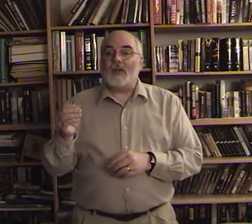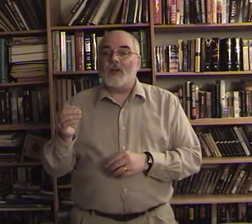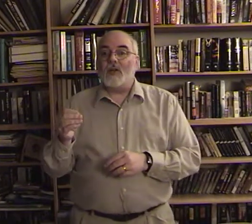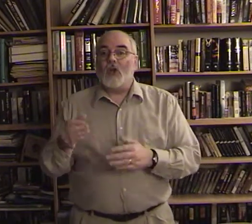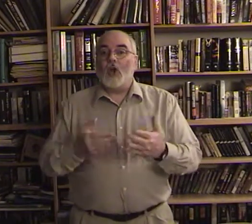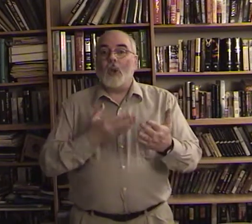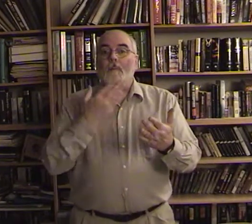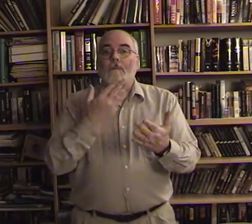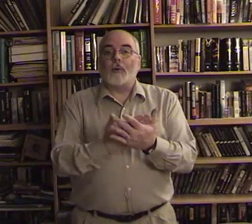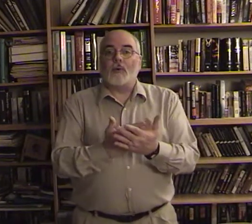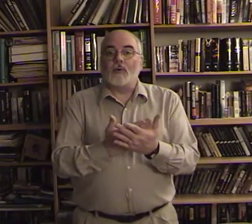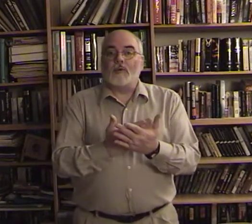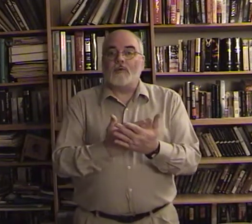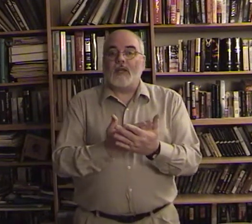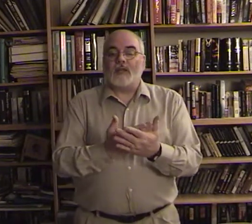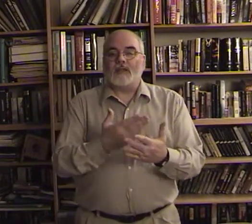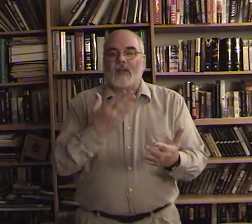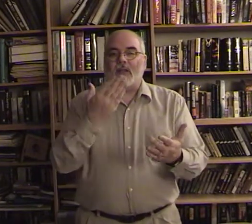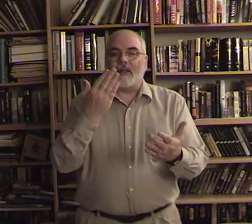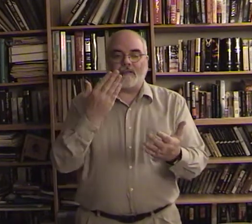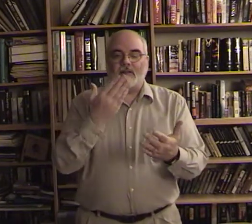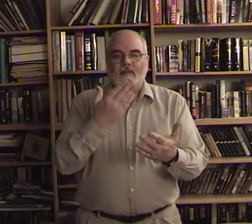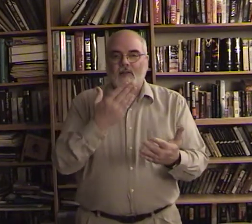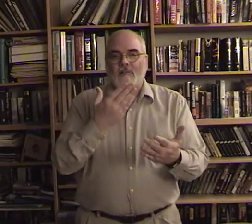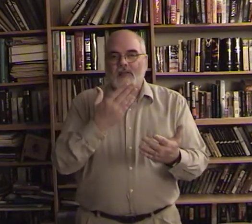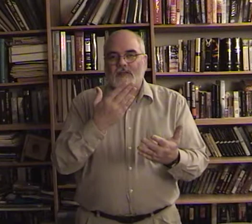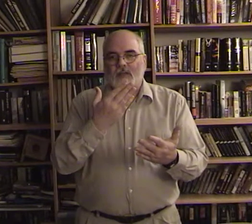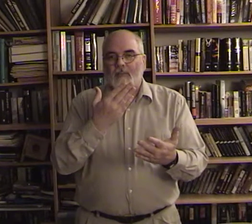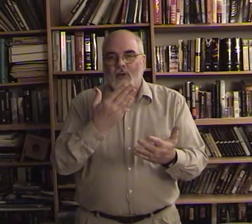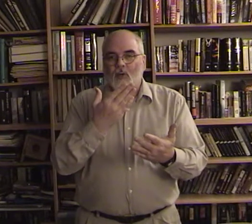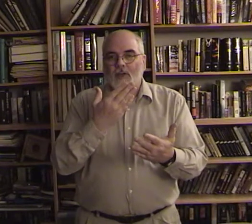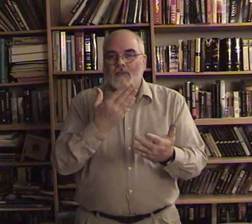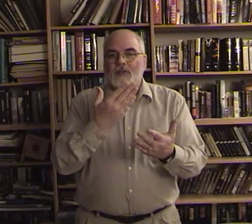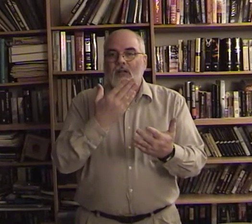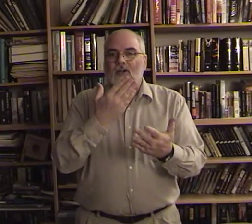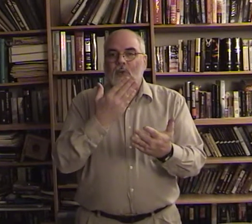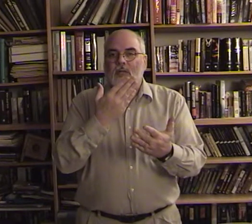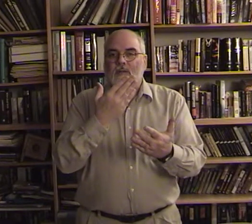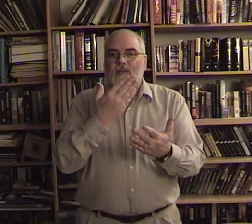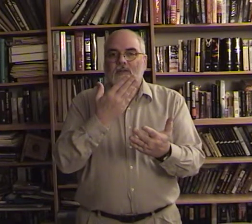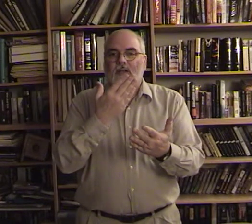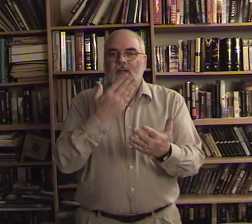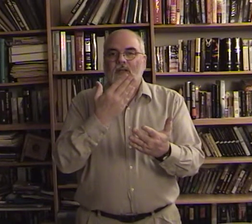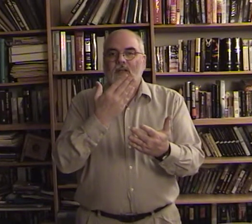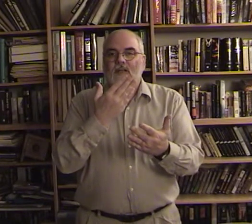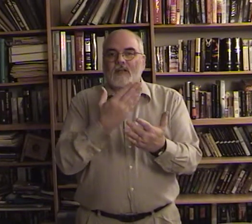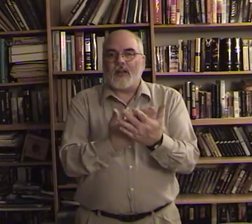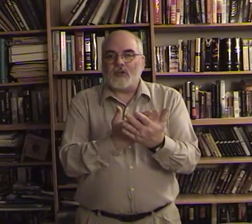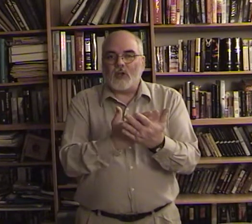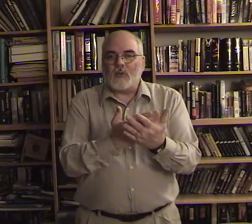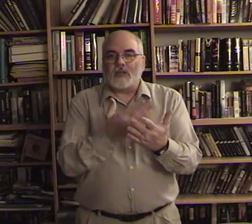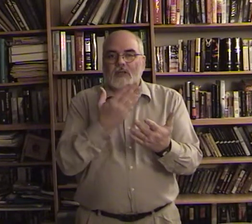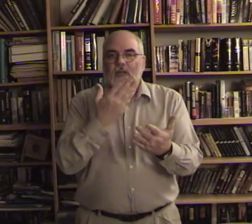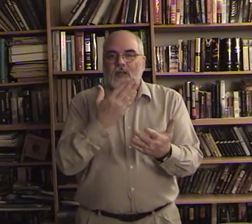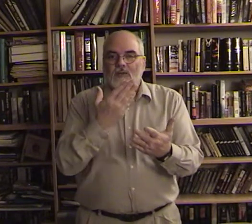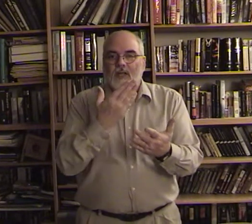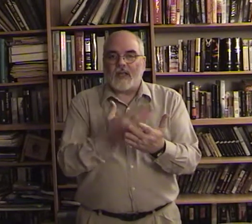proved kind of like don't make the slapping noise i'm just trying to do that to kind of show you what the sign looks like